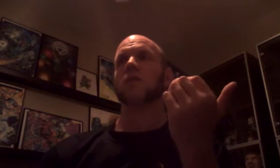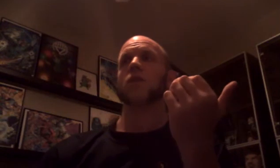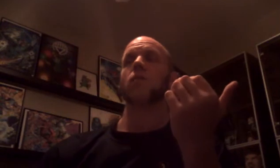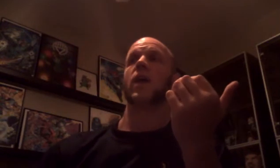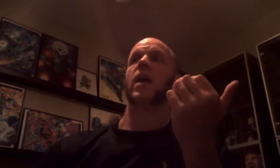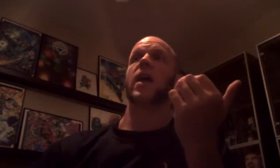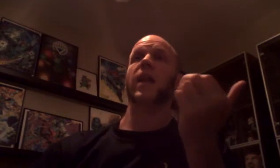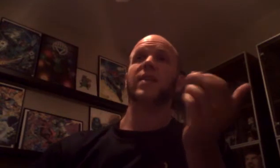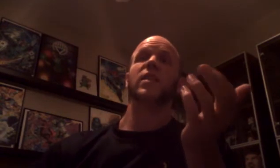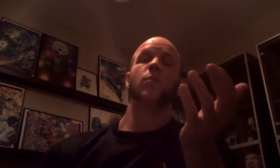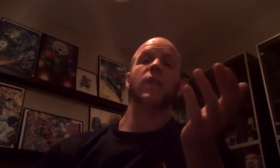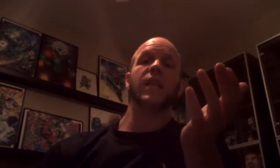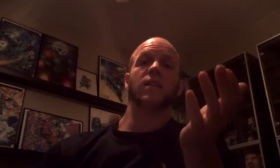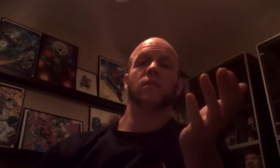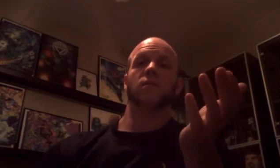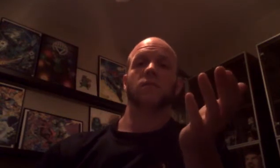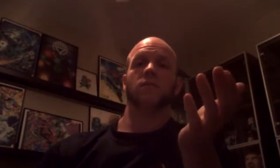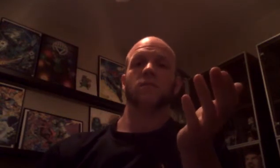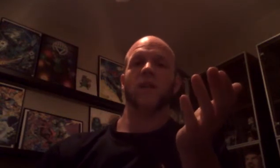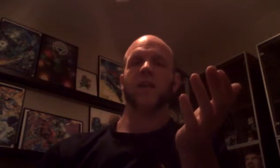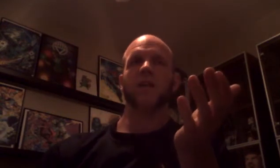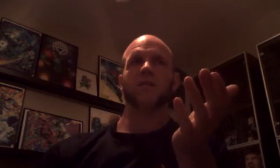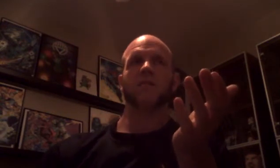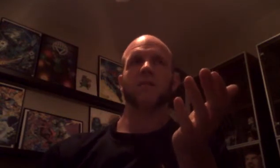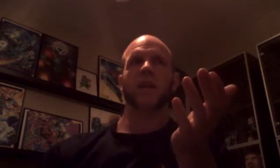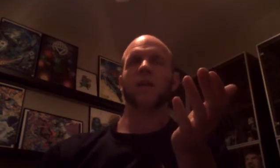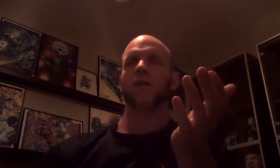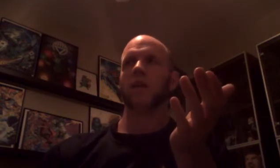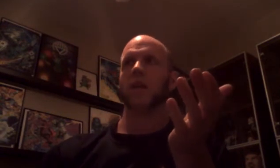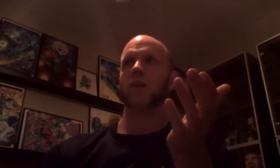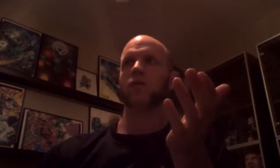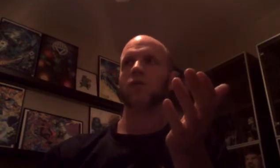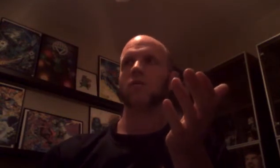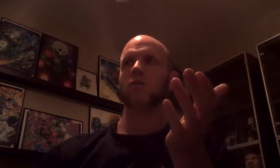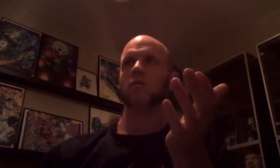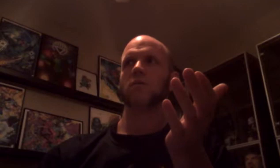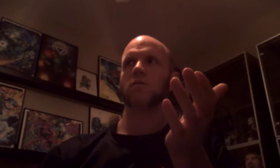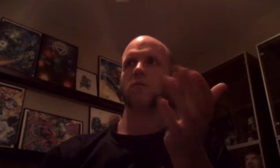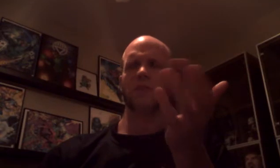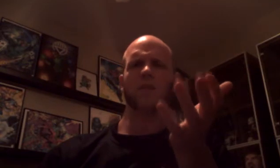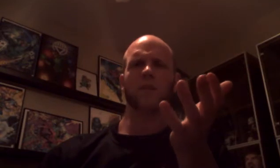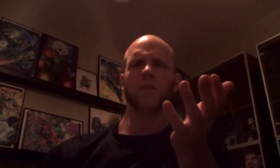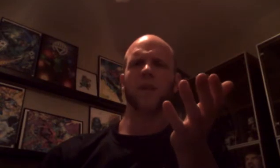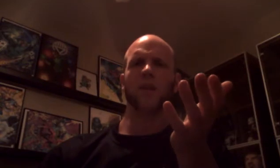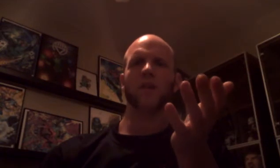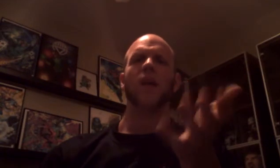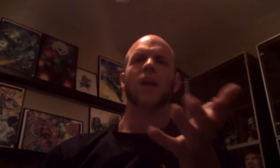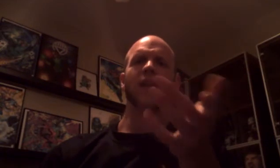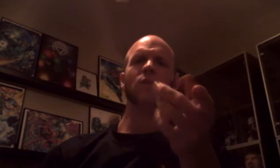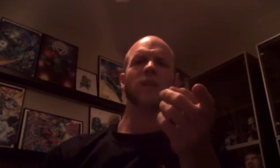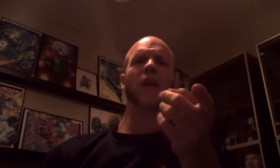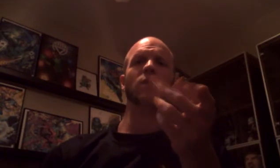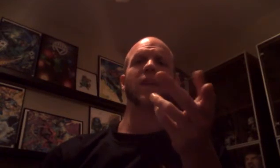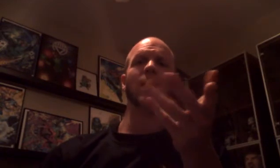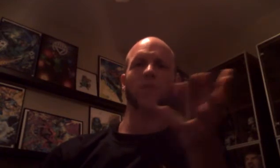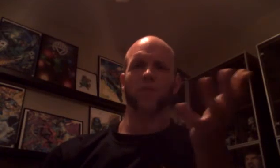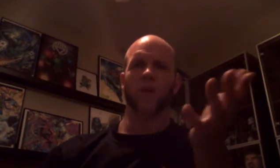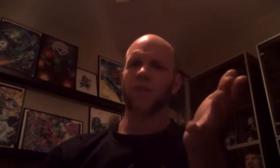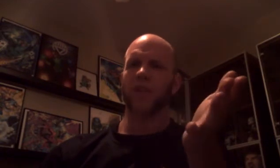So, it is actually pretty decent. I think it's Taylor Hitch is the main character. He was there who was Gambit for all of like